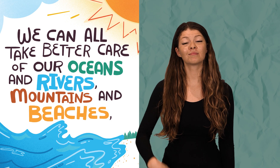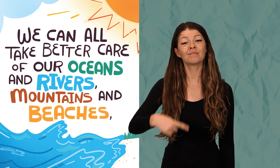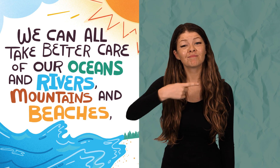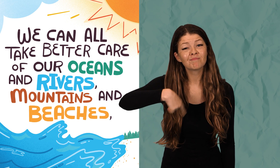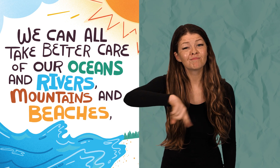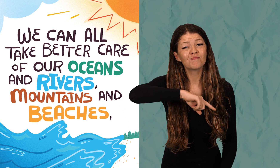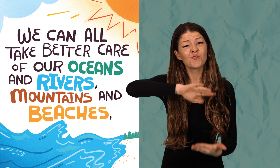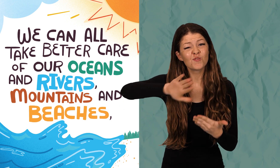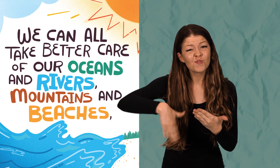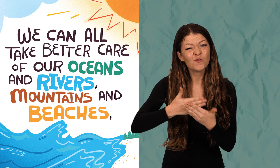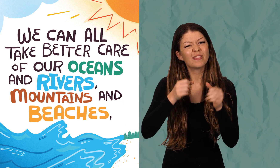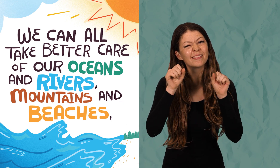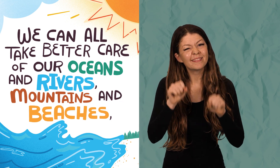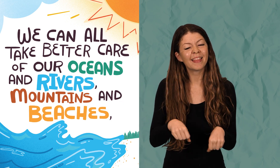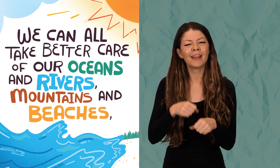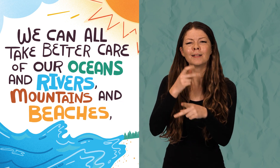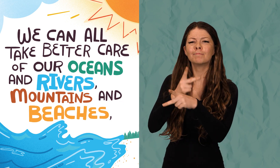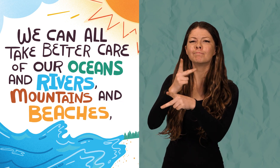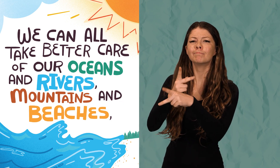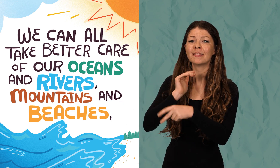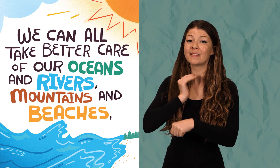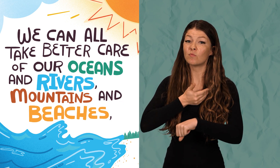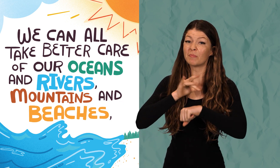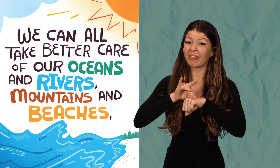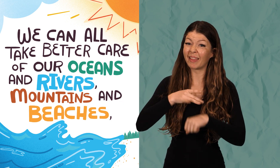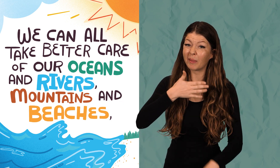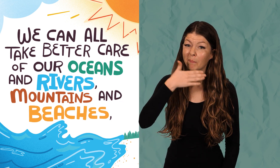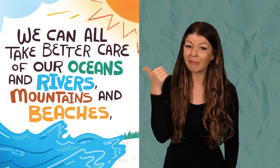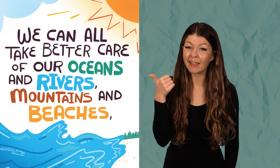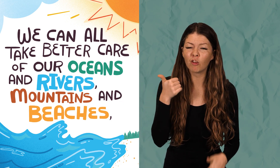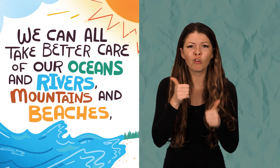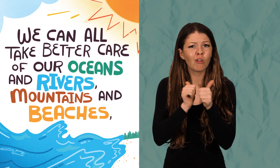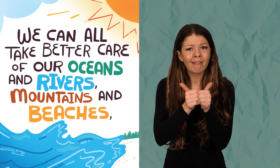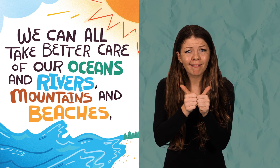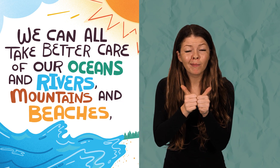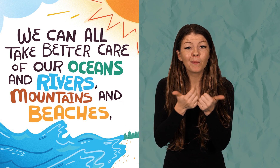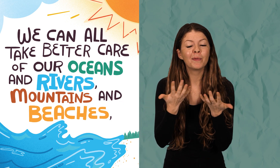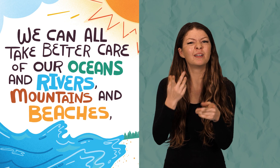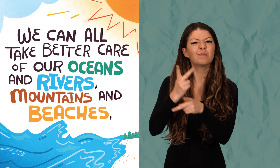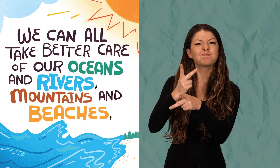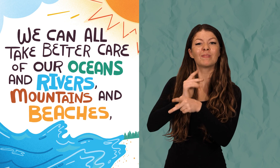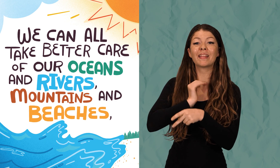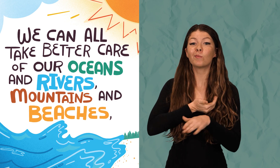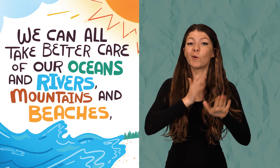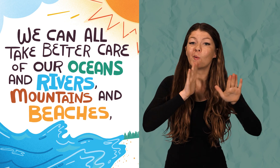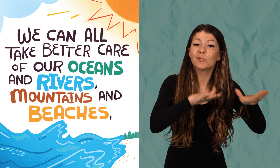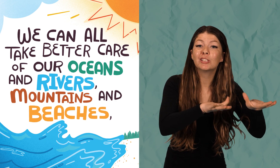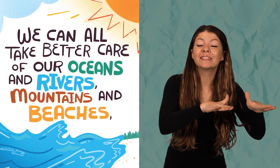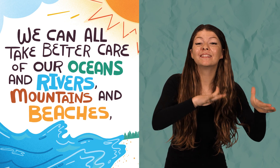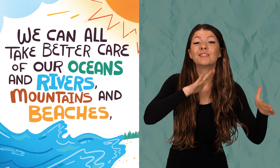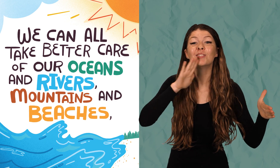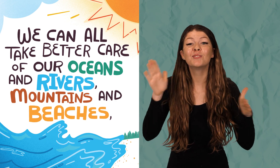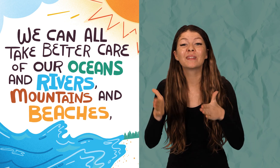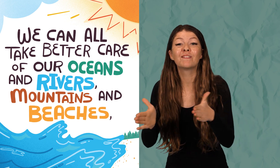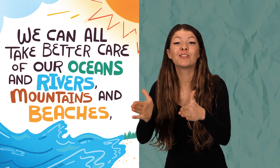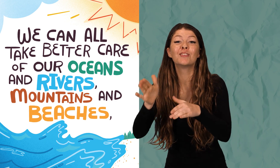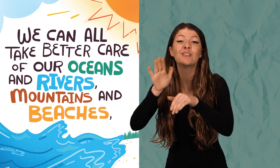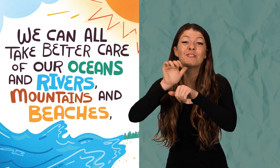We can all take better care of our oceans and rivers, mountains and